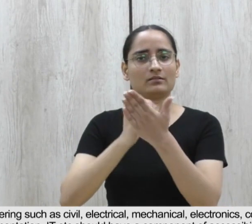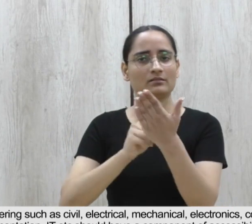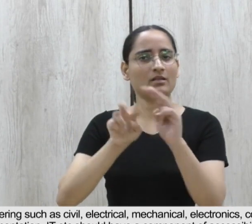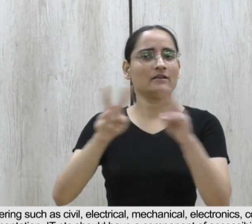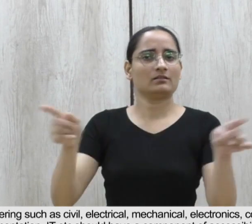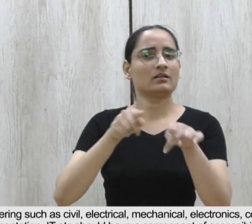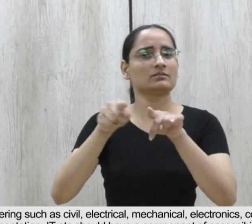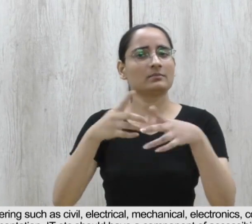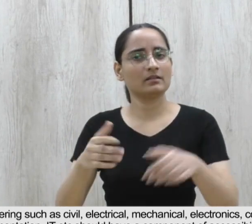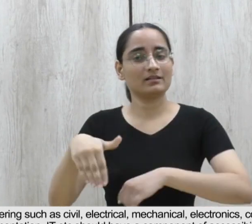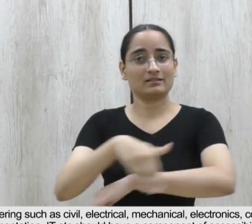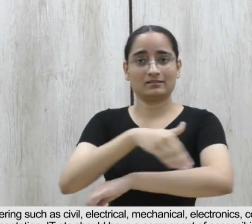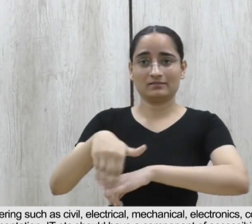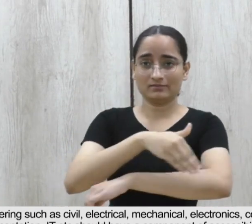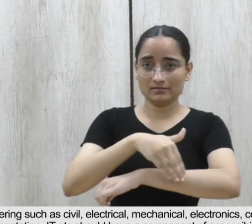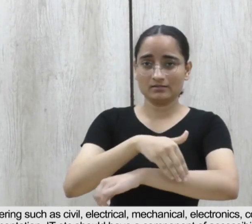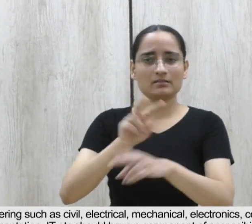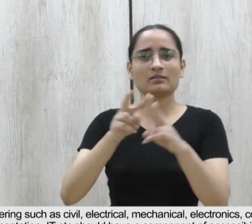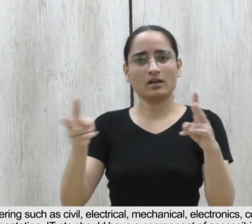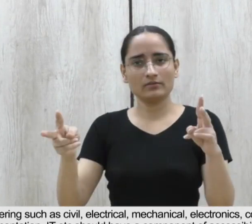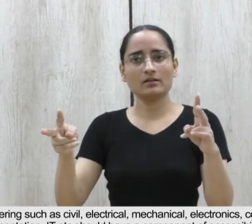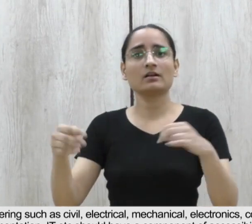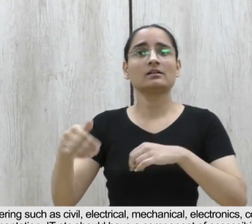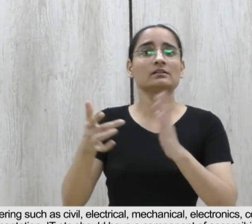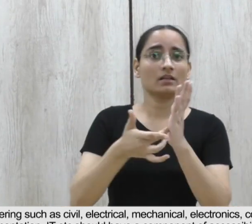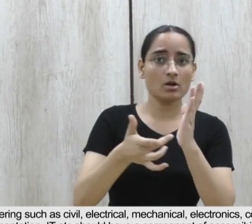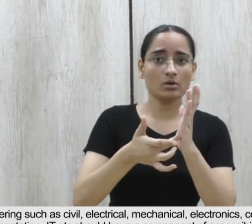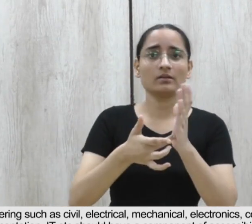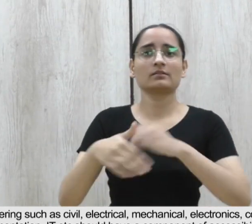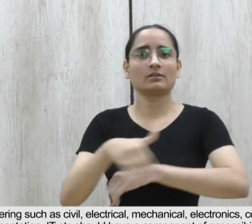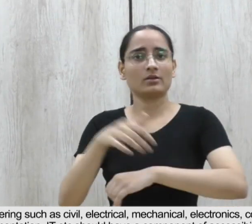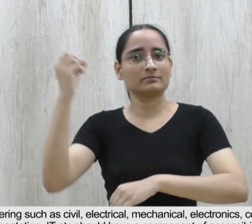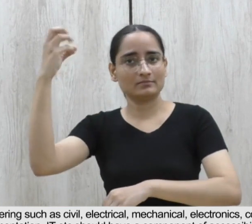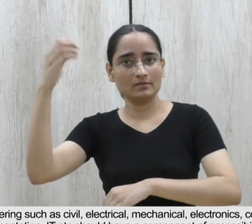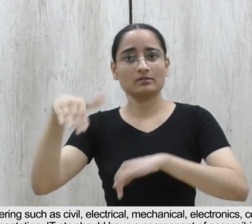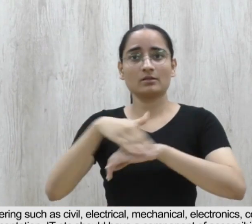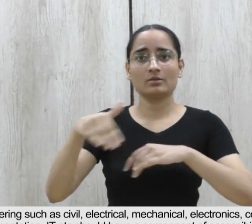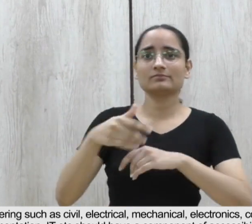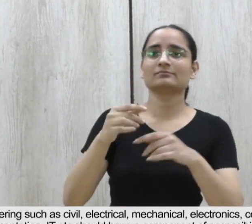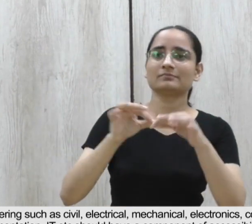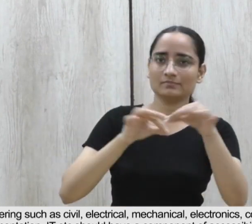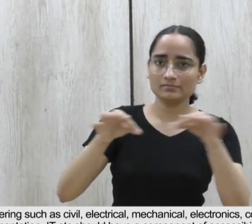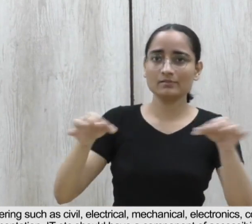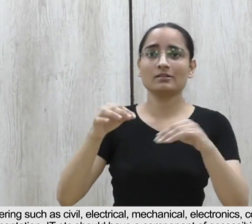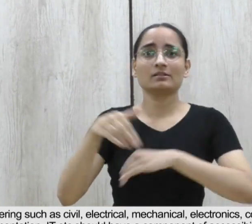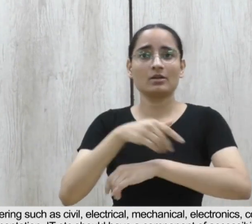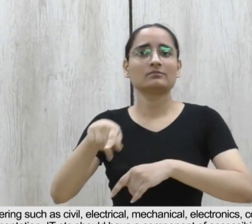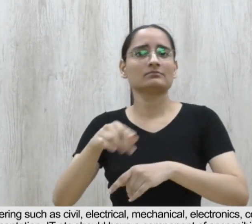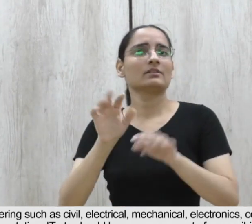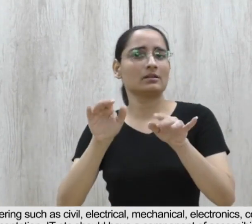The curriculum for engineering such as civil, electrical, mechanical, electronics,